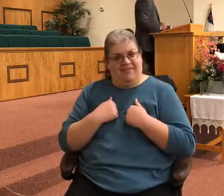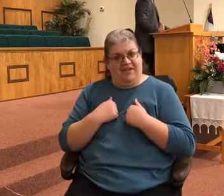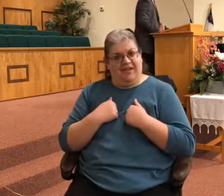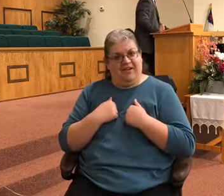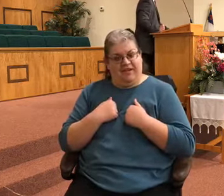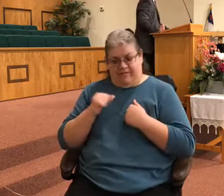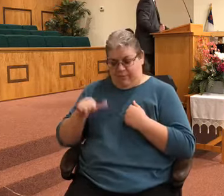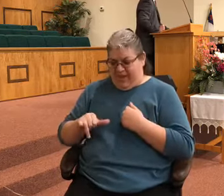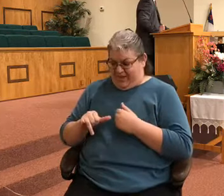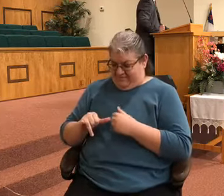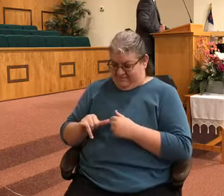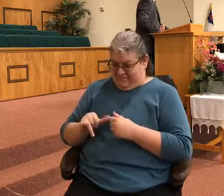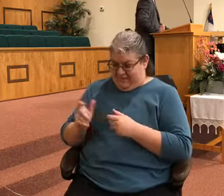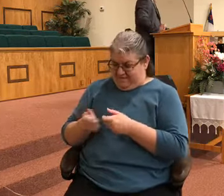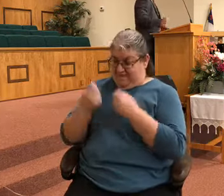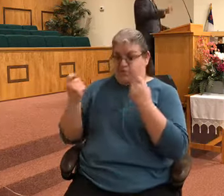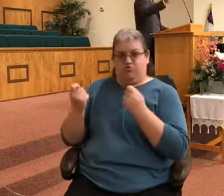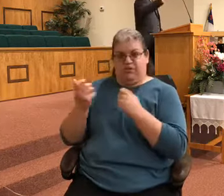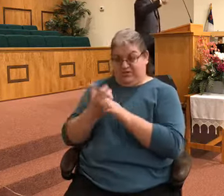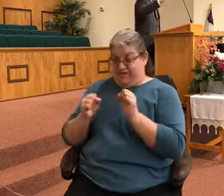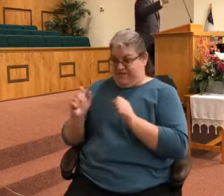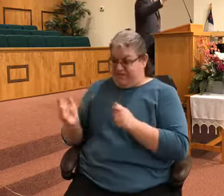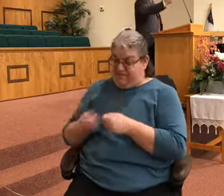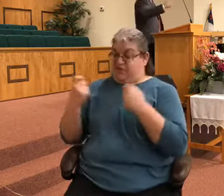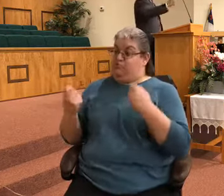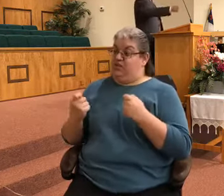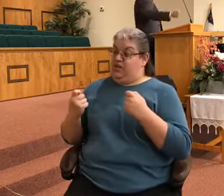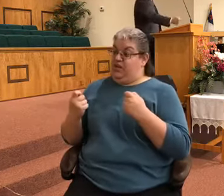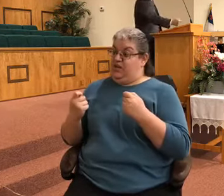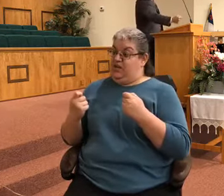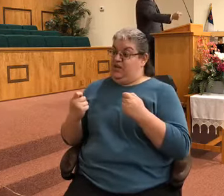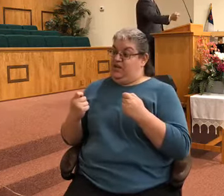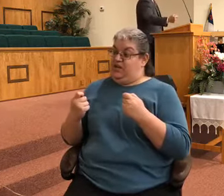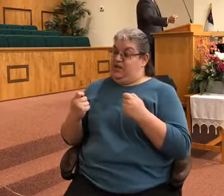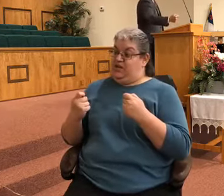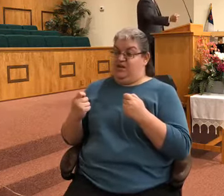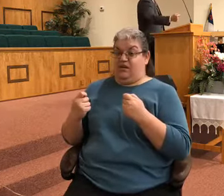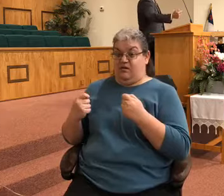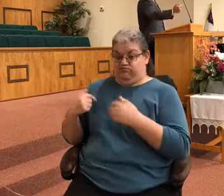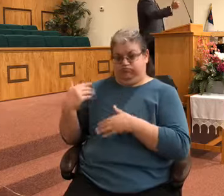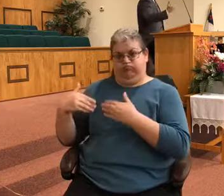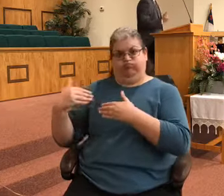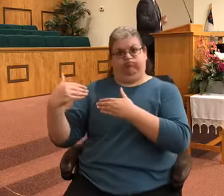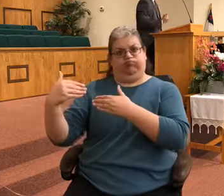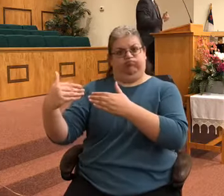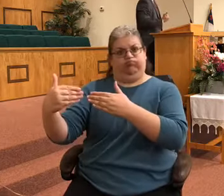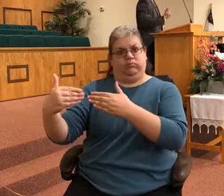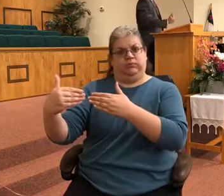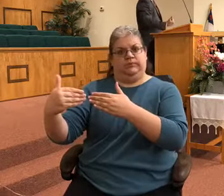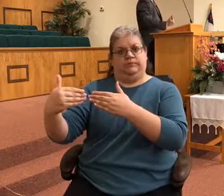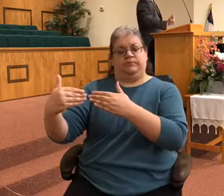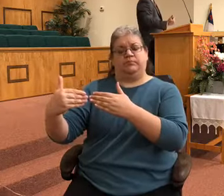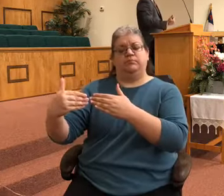of victory. But there is a personal part that we play in regards to